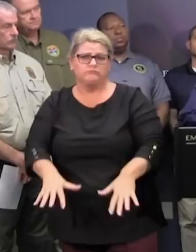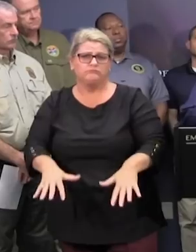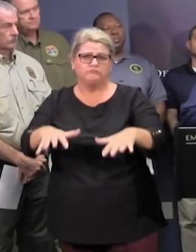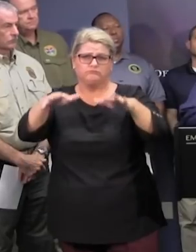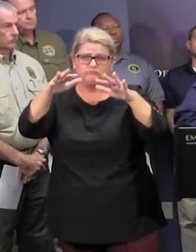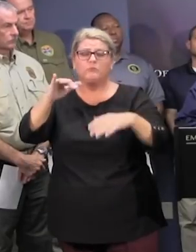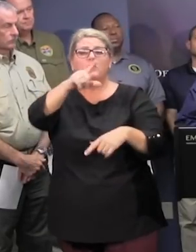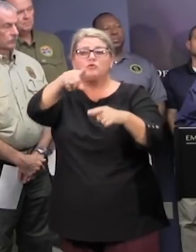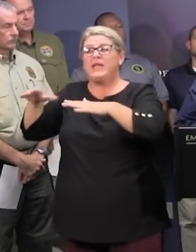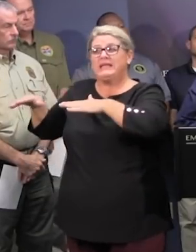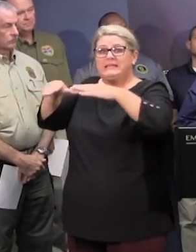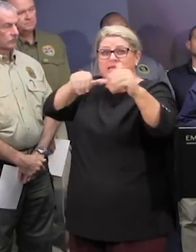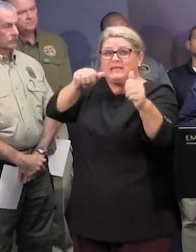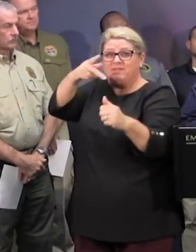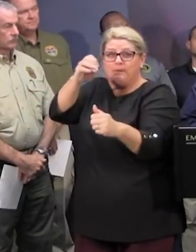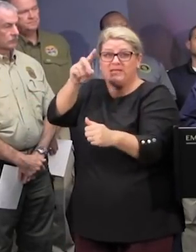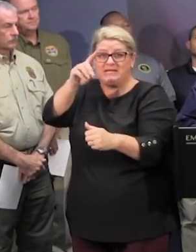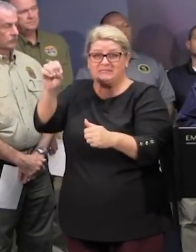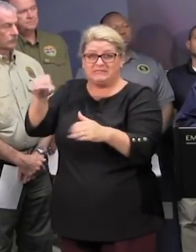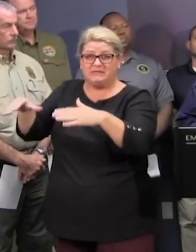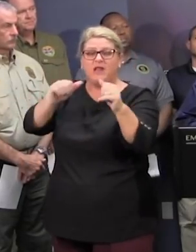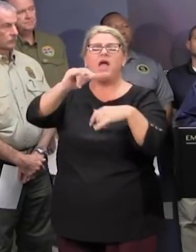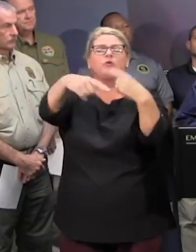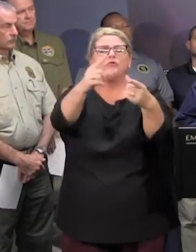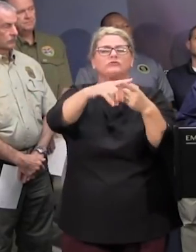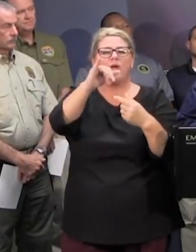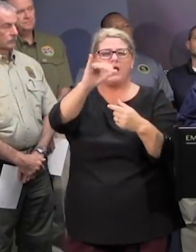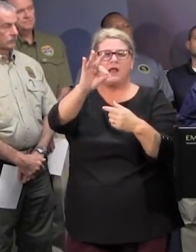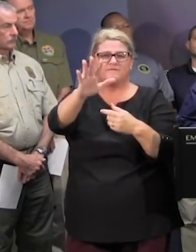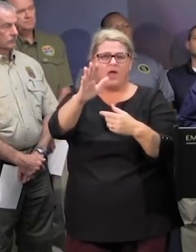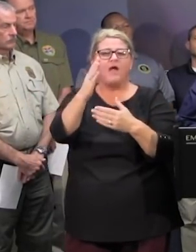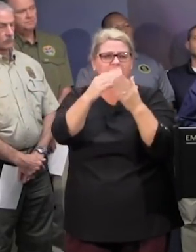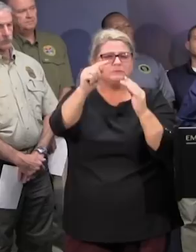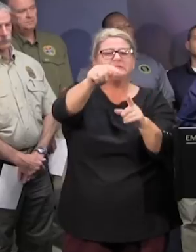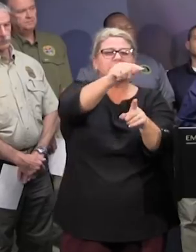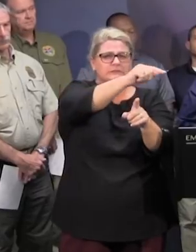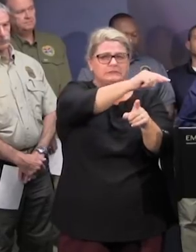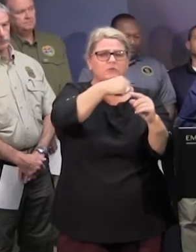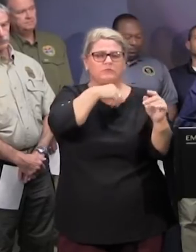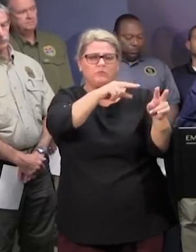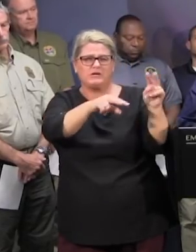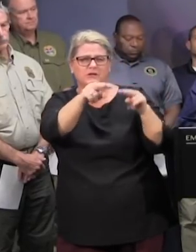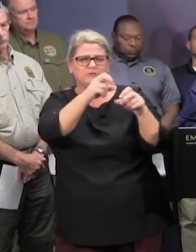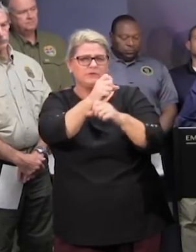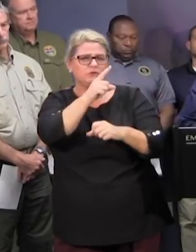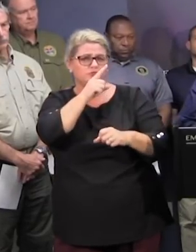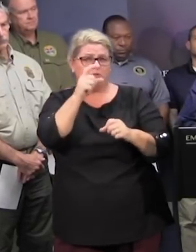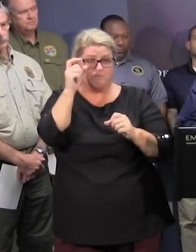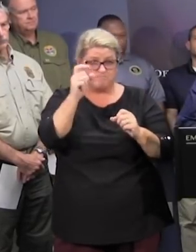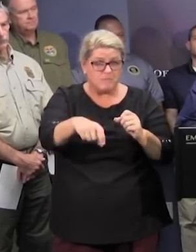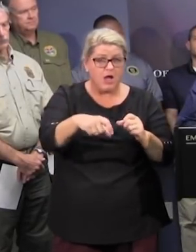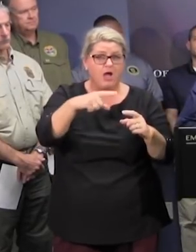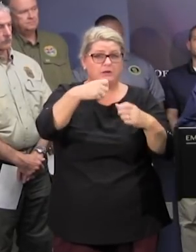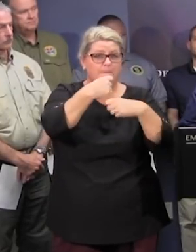head away from the pd area over towards i-95 there's several structures on i-95 that we're studying currently to determine if we're going to have